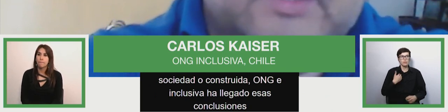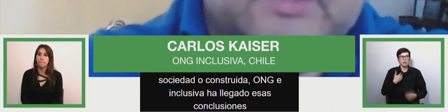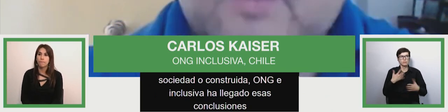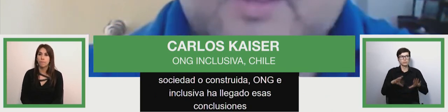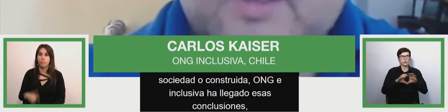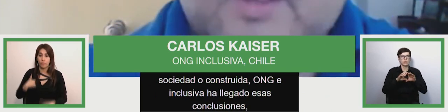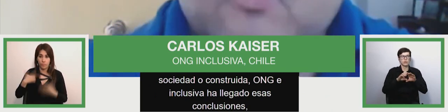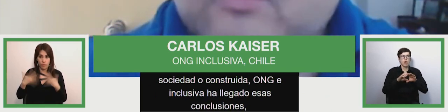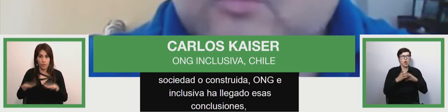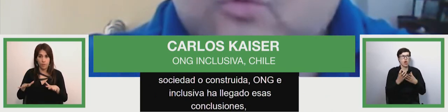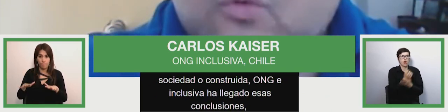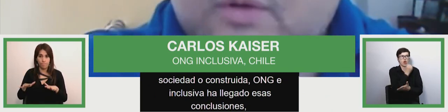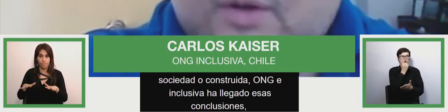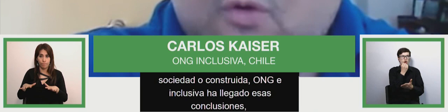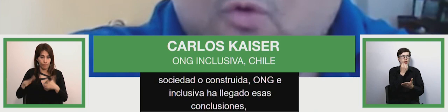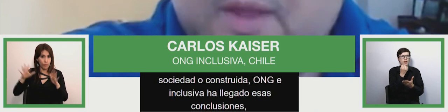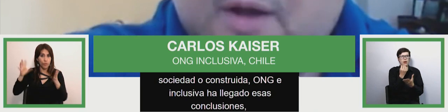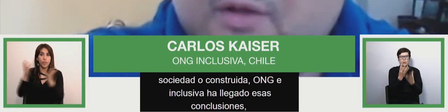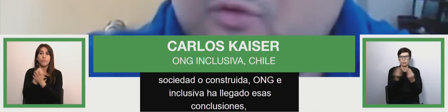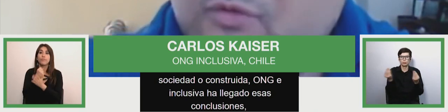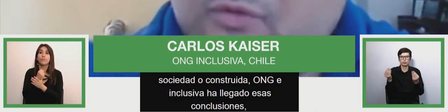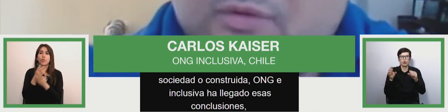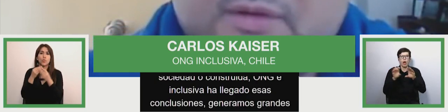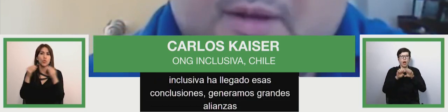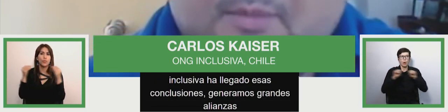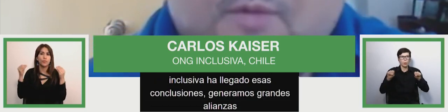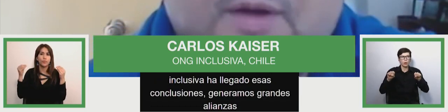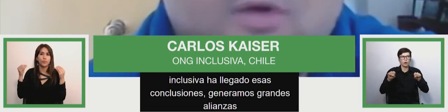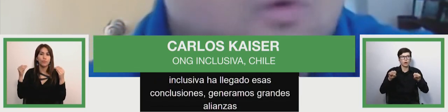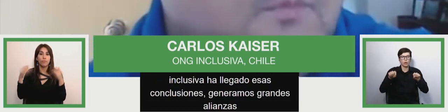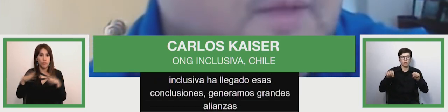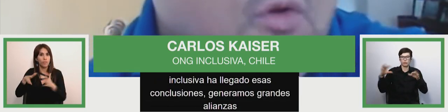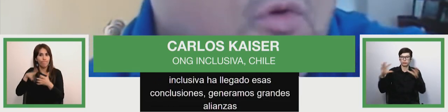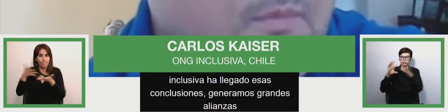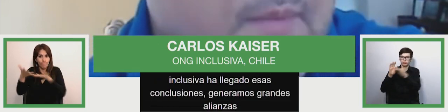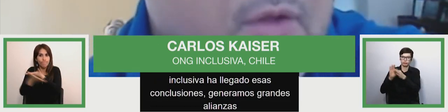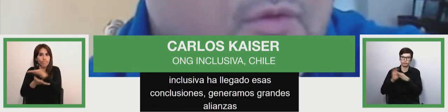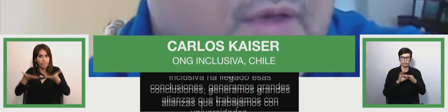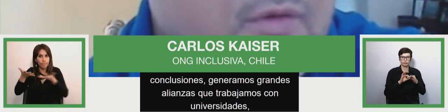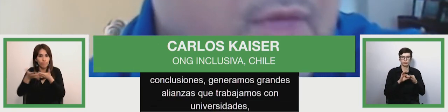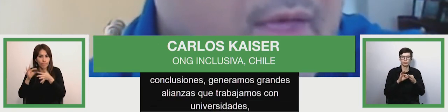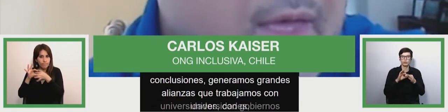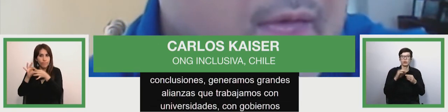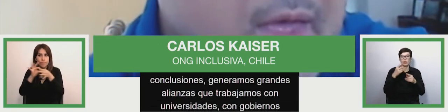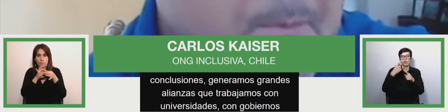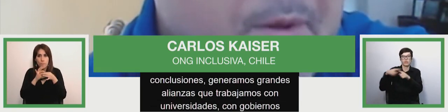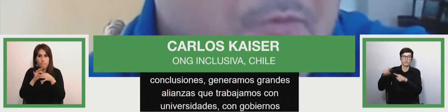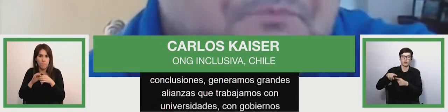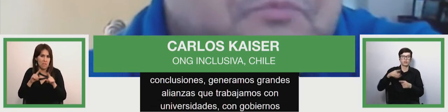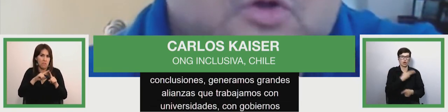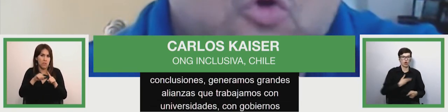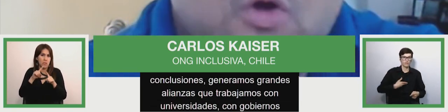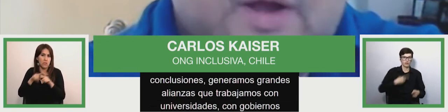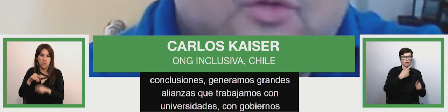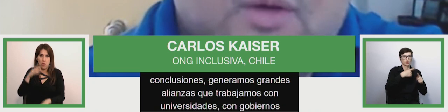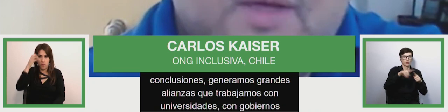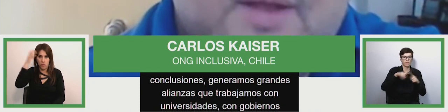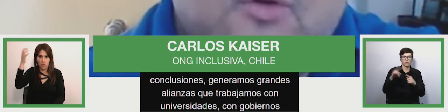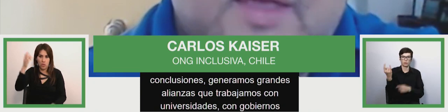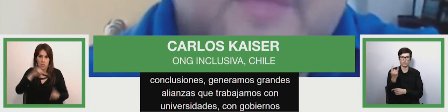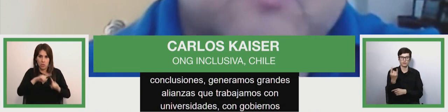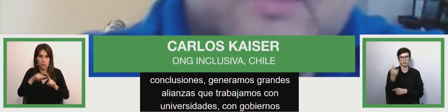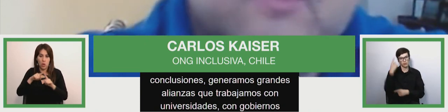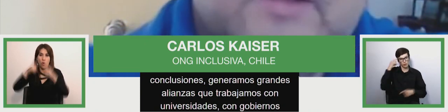having reached that conclusion i'm getting audio cuts we generate